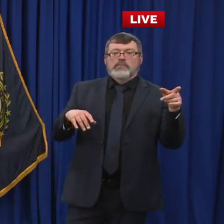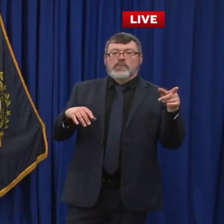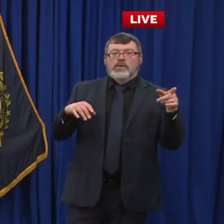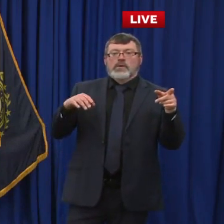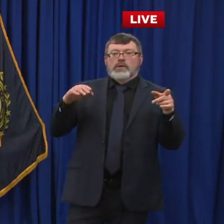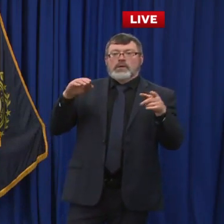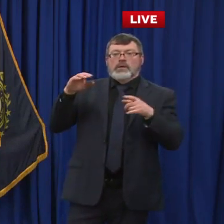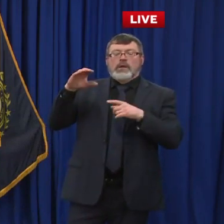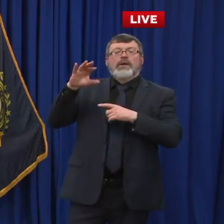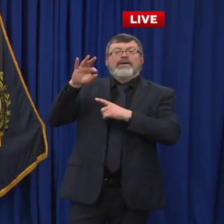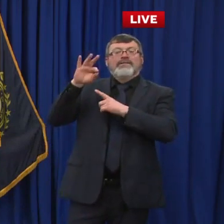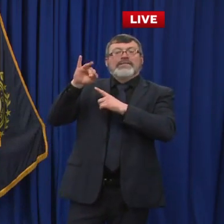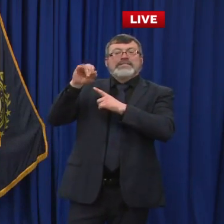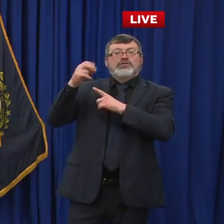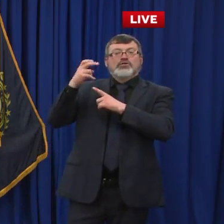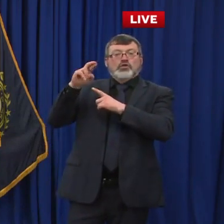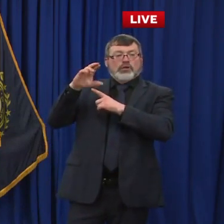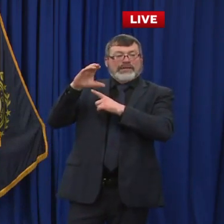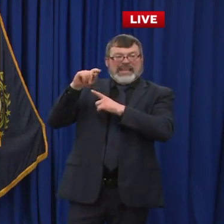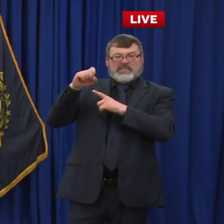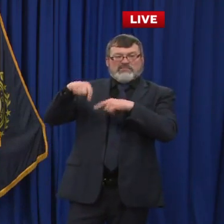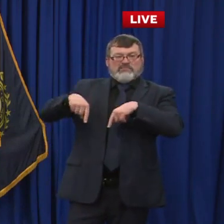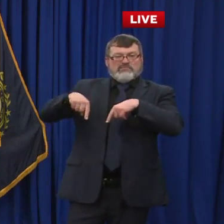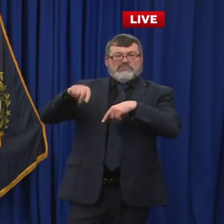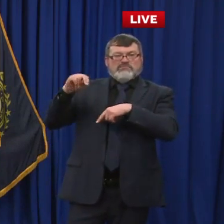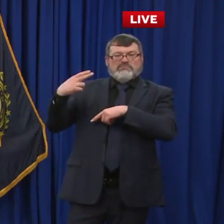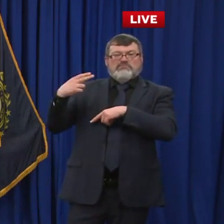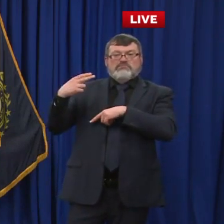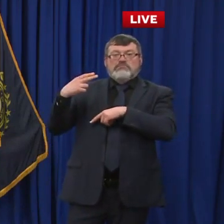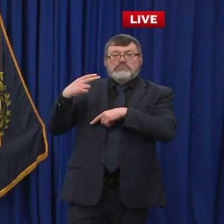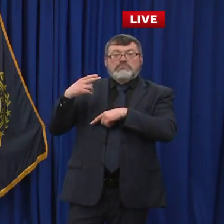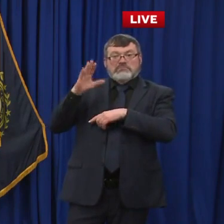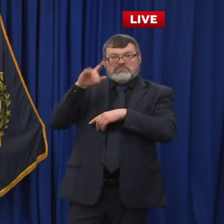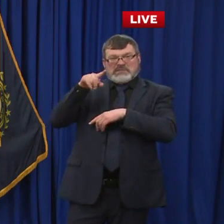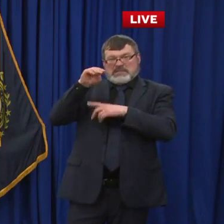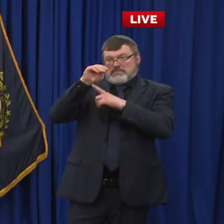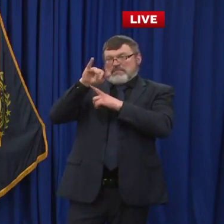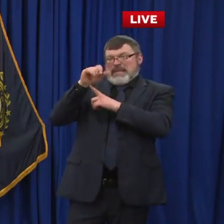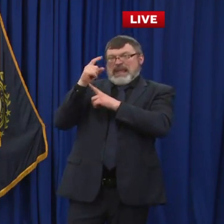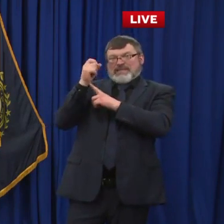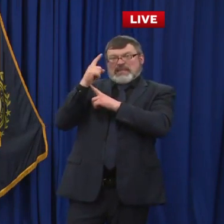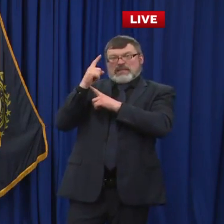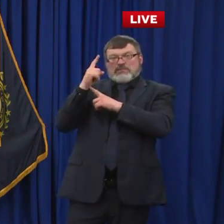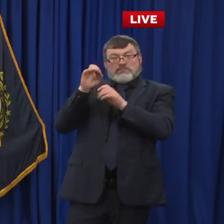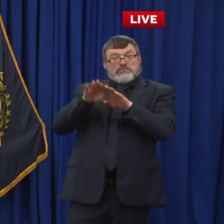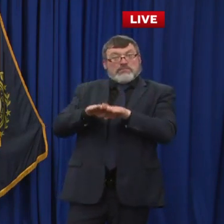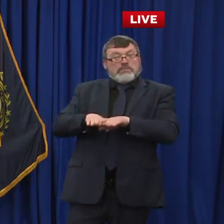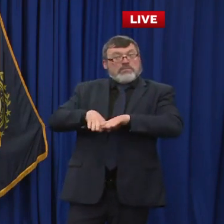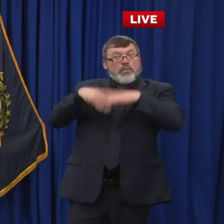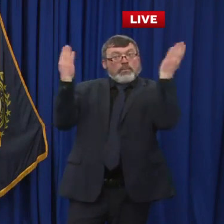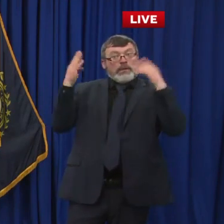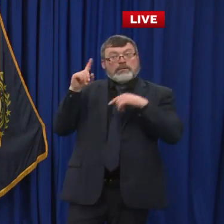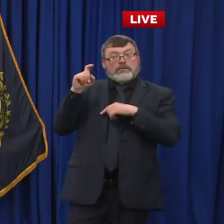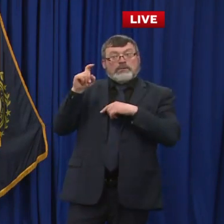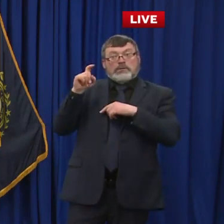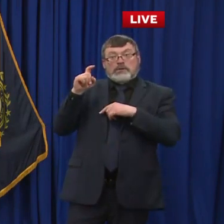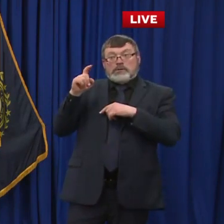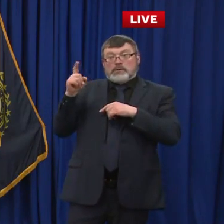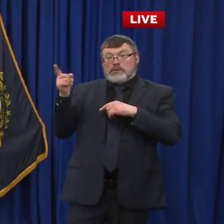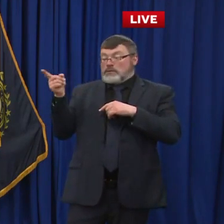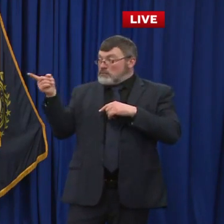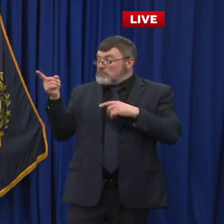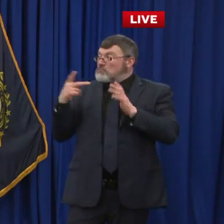mean that we'll start to have some events indoor, you know, SNHU or outdoor that we'll be able to have